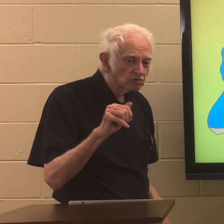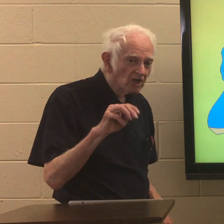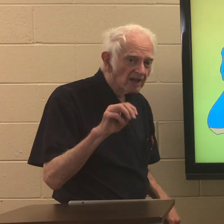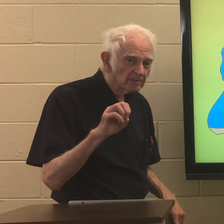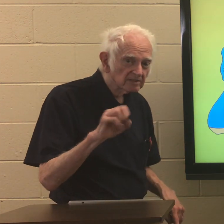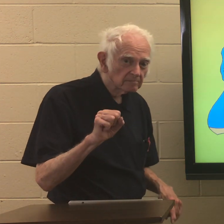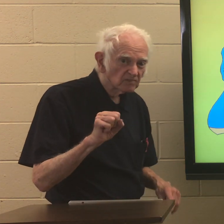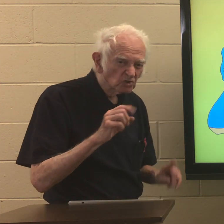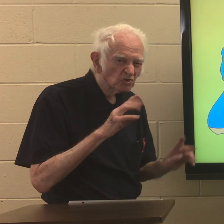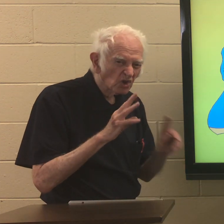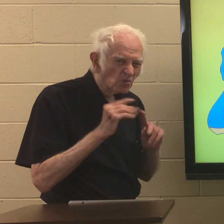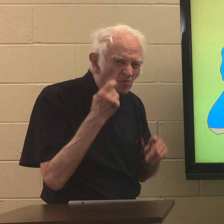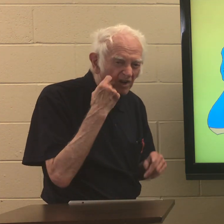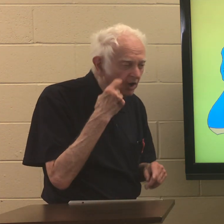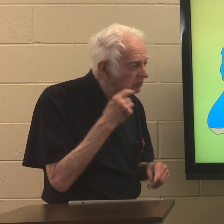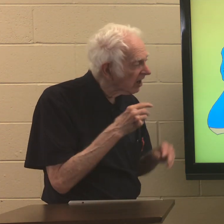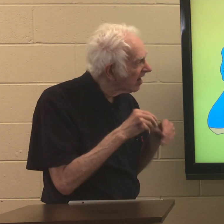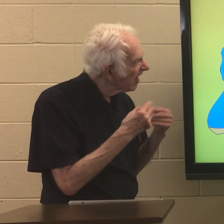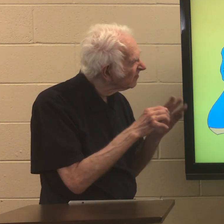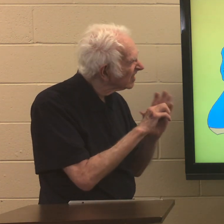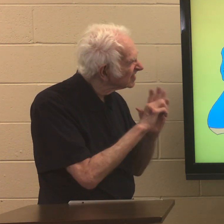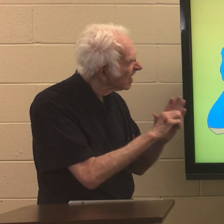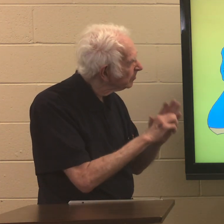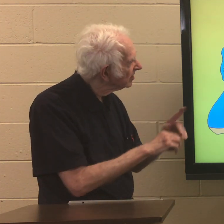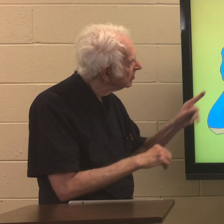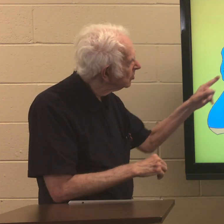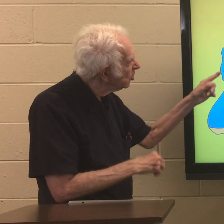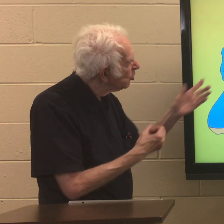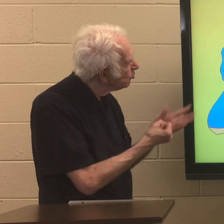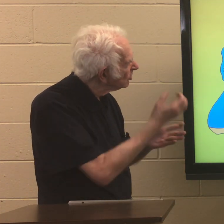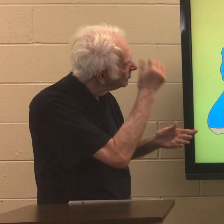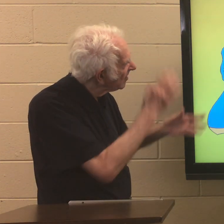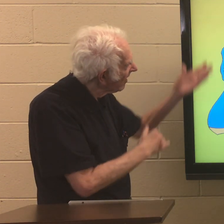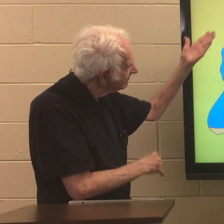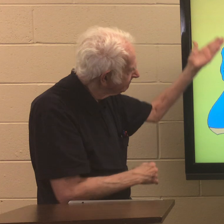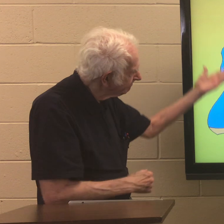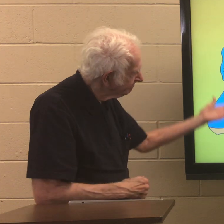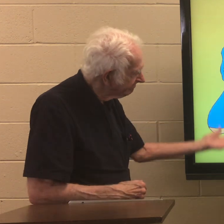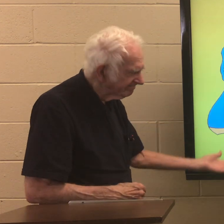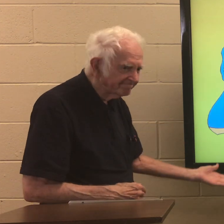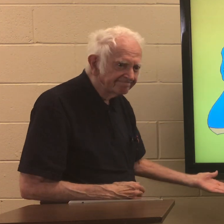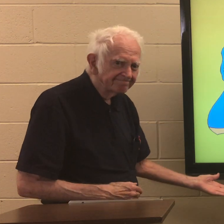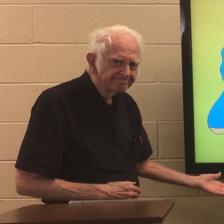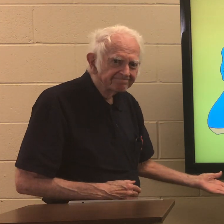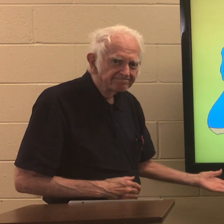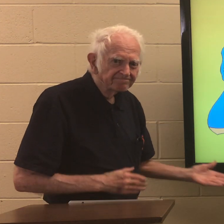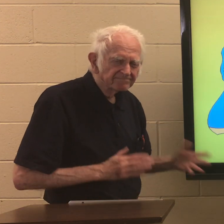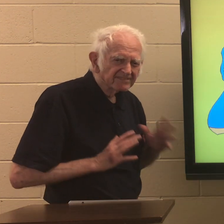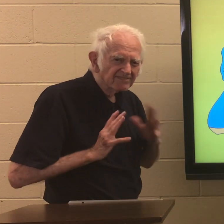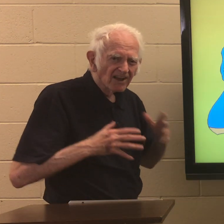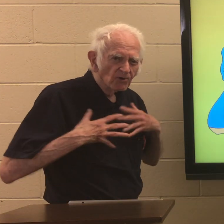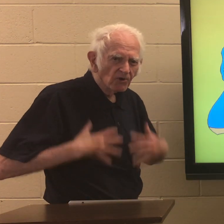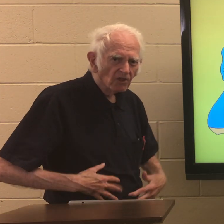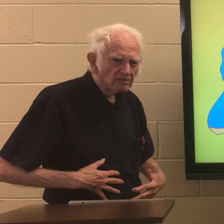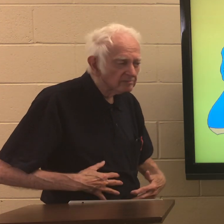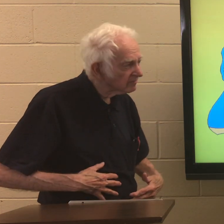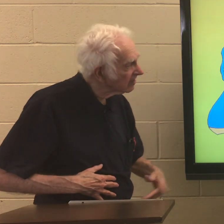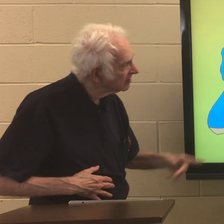James that we were talking about while y'all gave an example of a rich man in fine